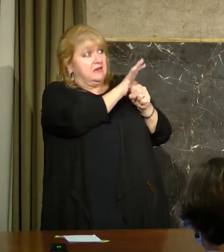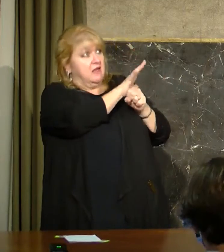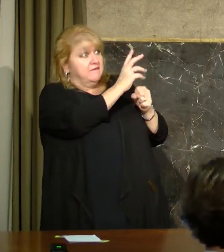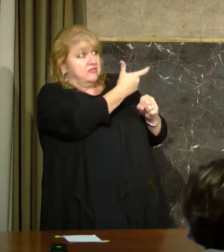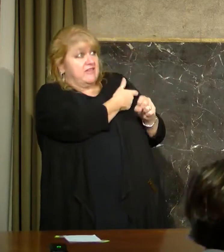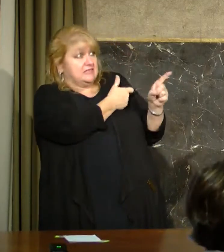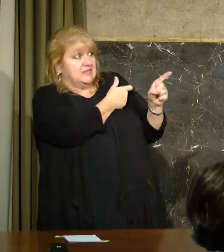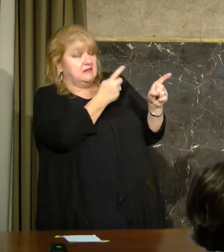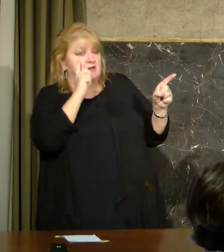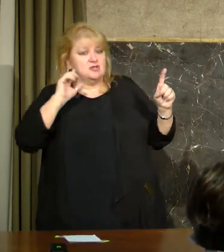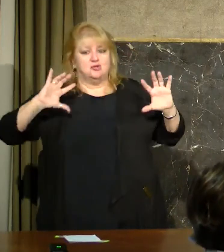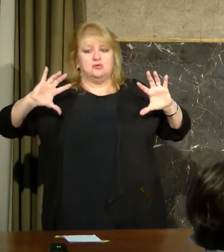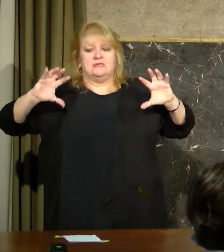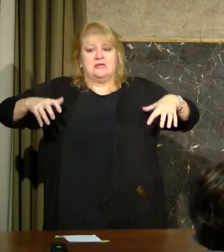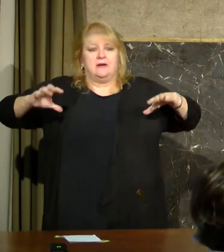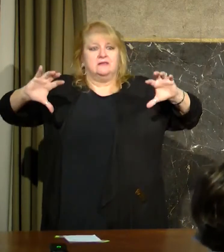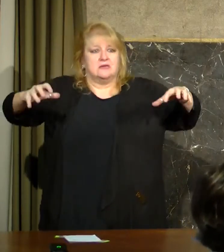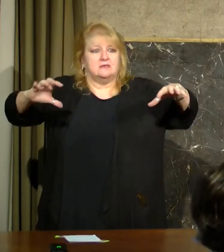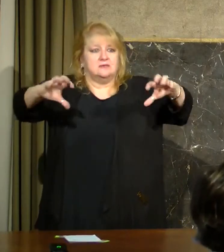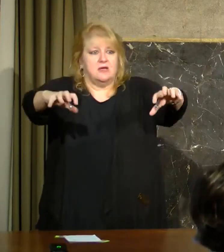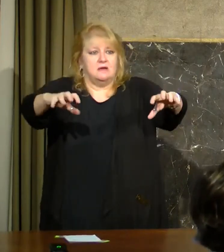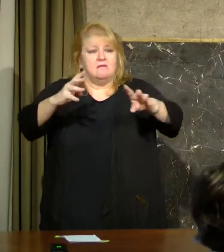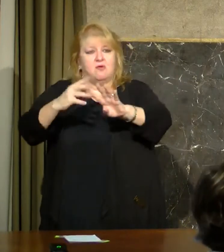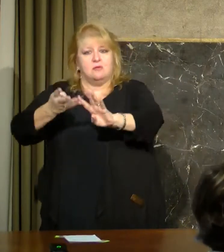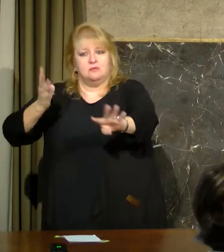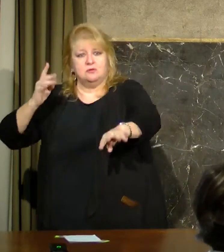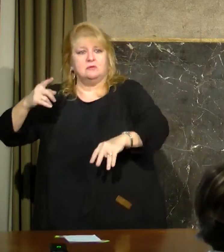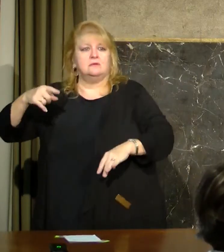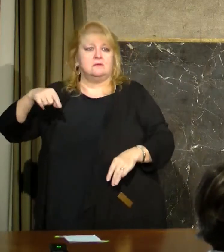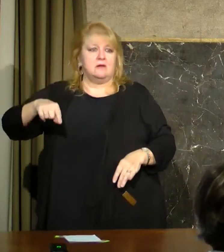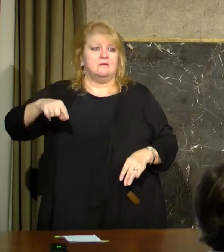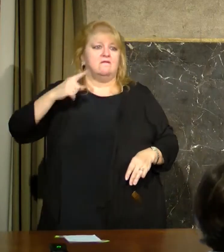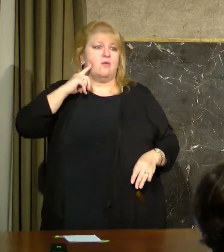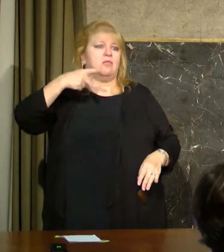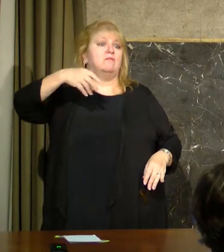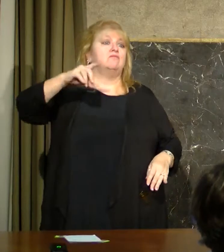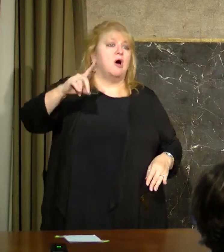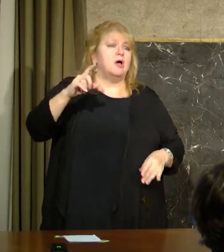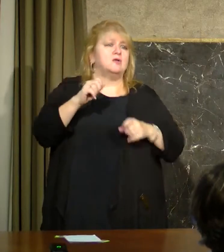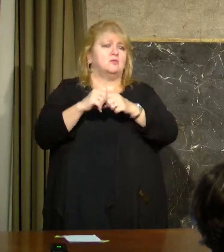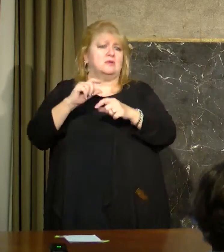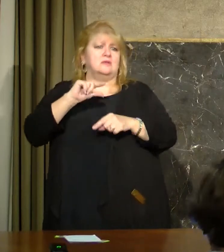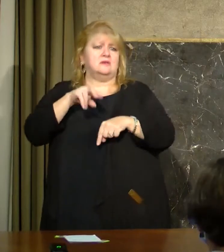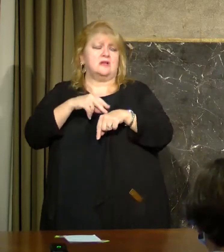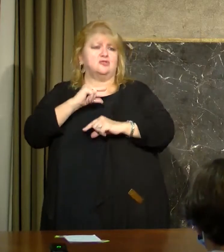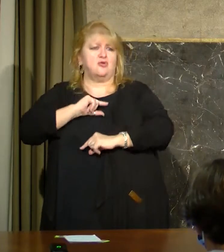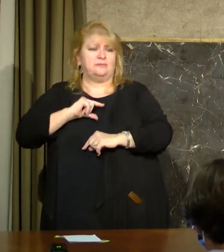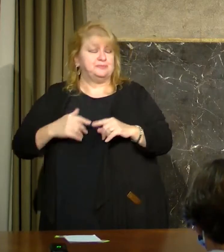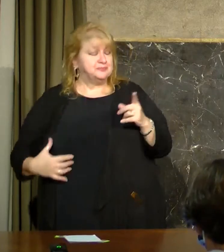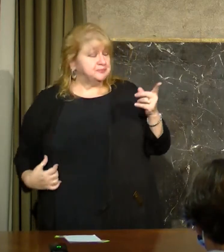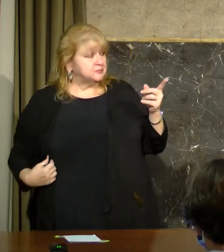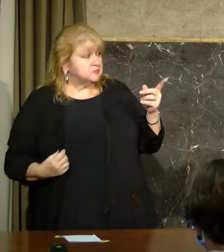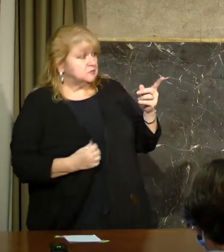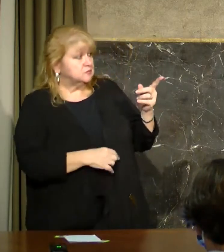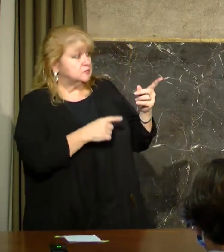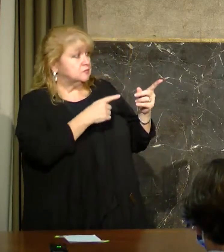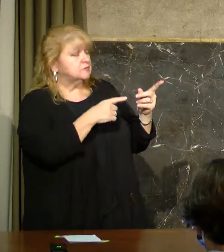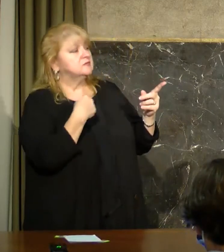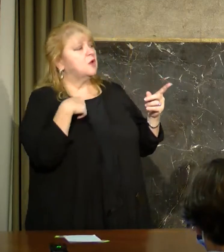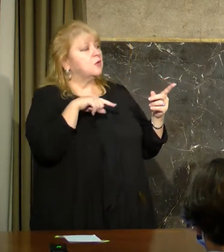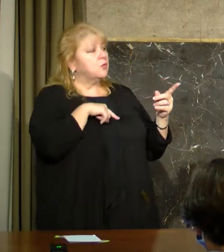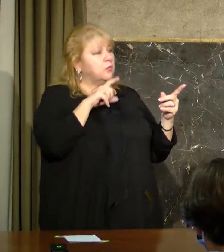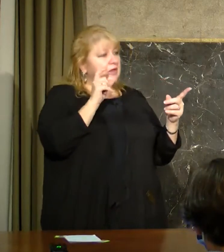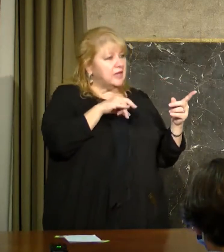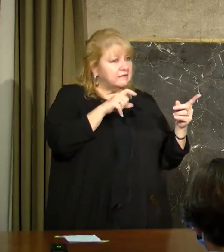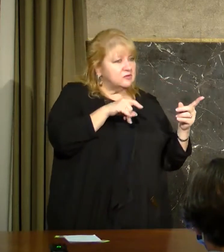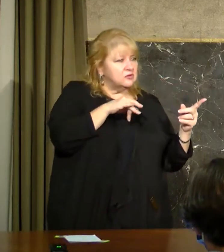there any plan to have a sort of centralized clearinghouse for where to access the vaccine so that people in the 70 plus group aren't coming to now be able